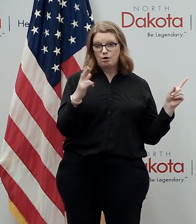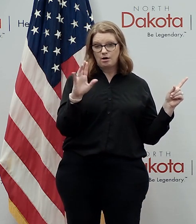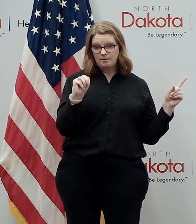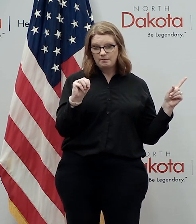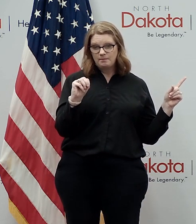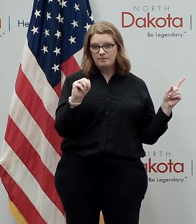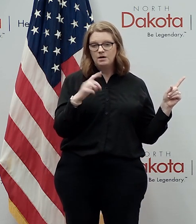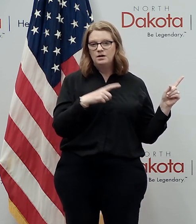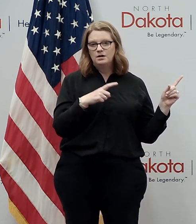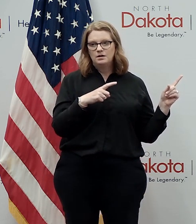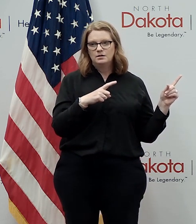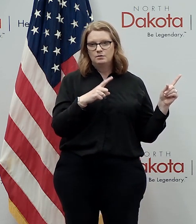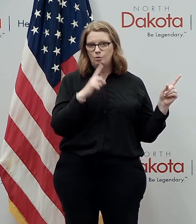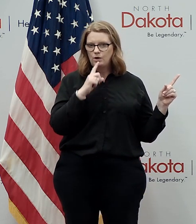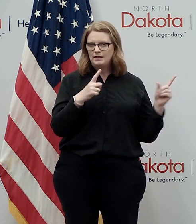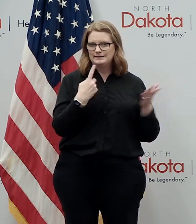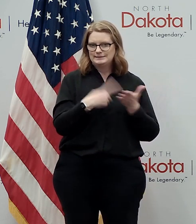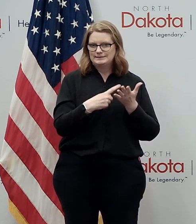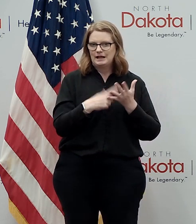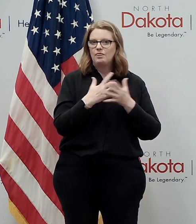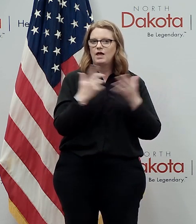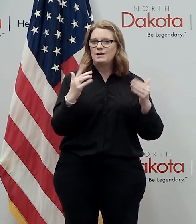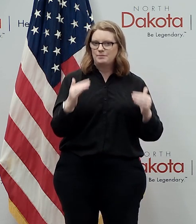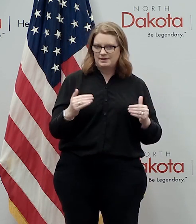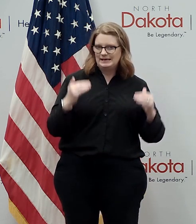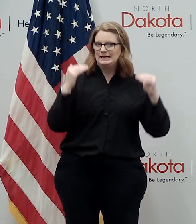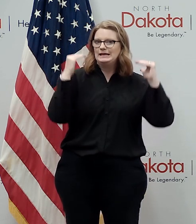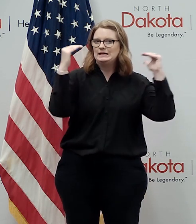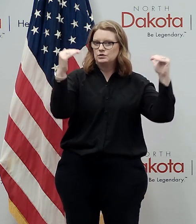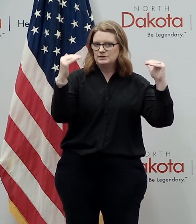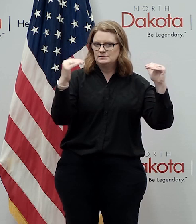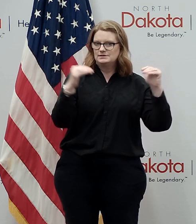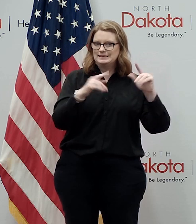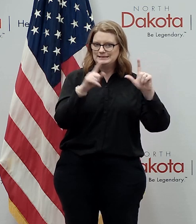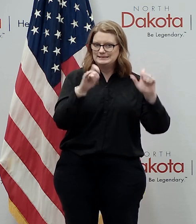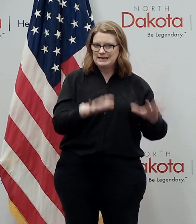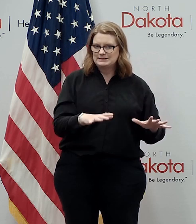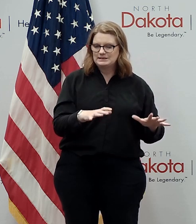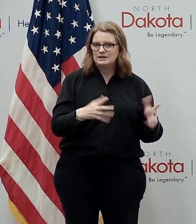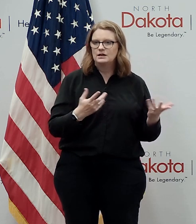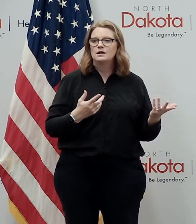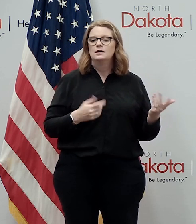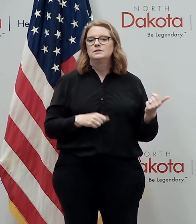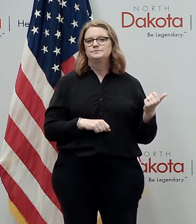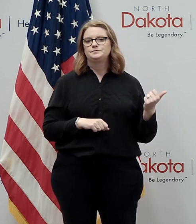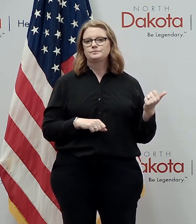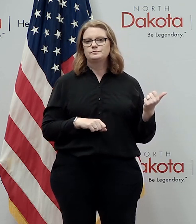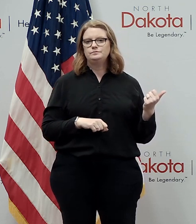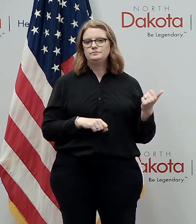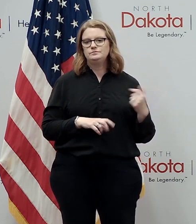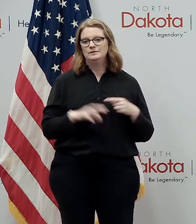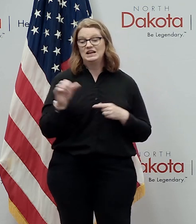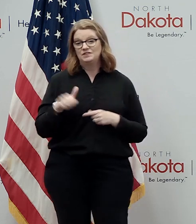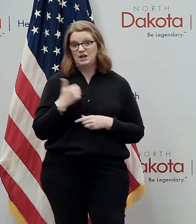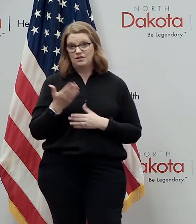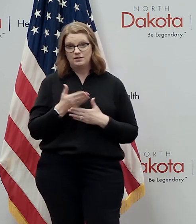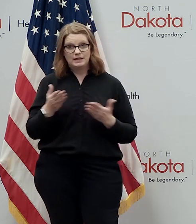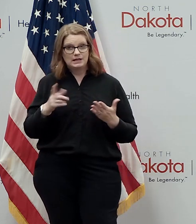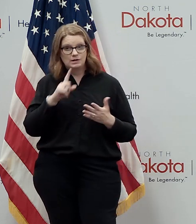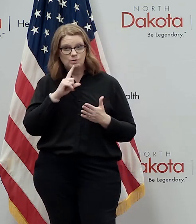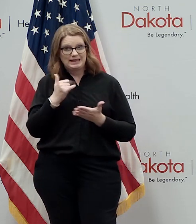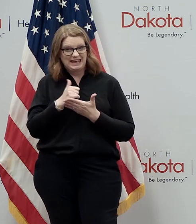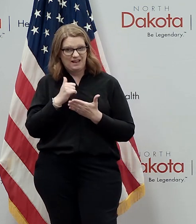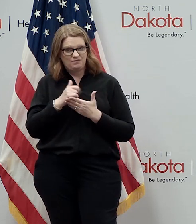increased capacity for testing which is going to help us stay ahead of us of this pandemic and the other thing that will be very